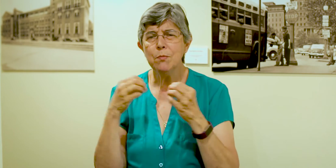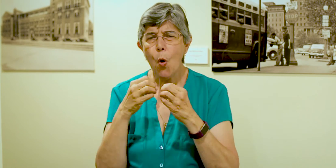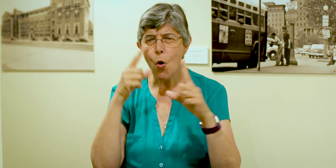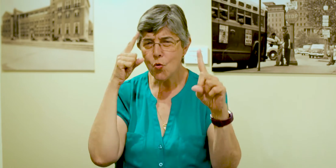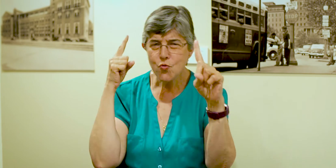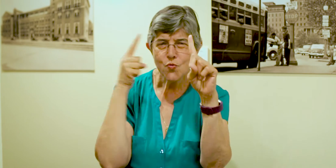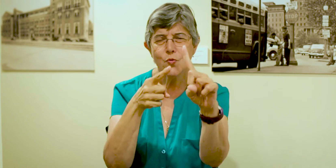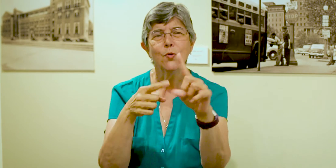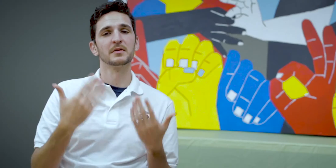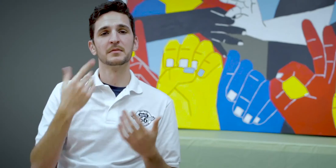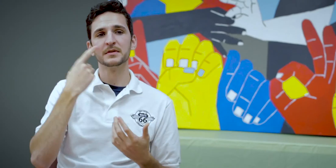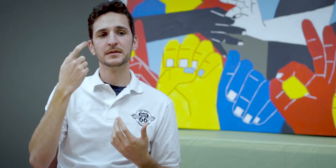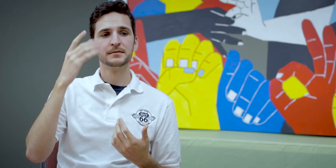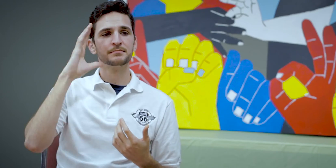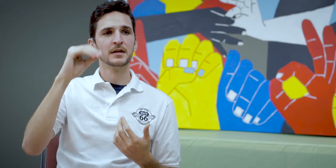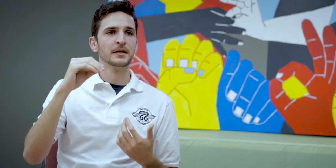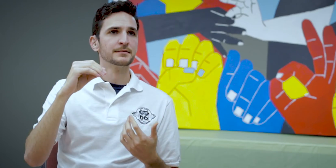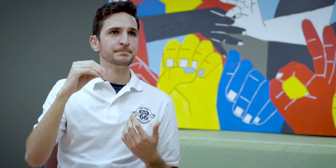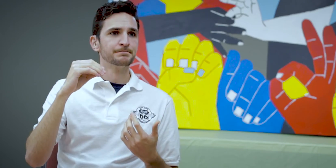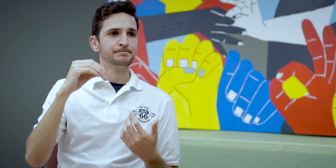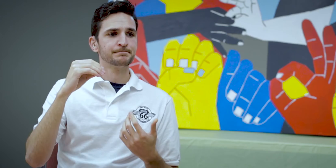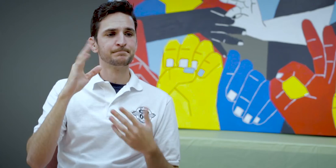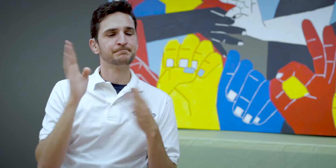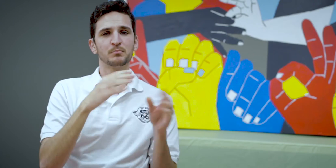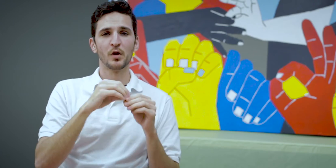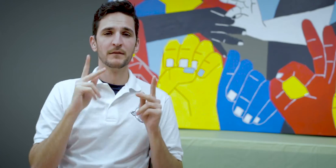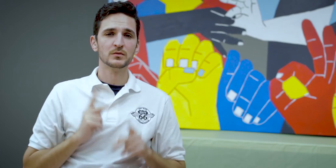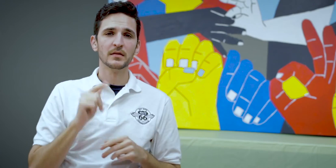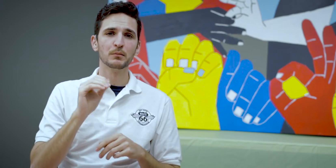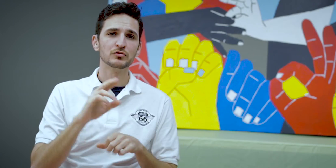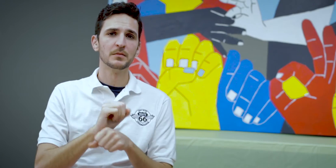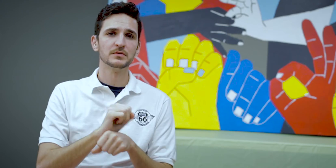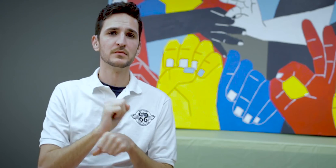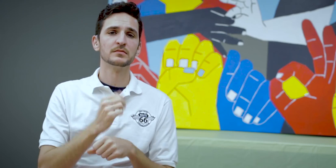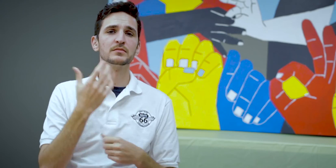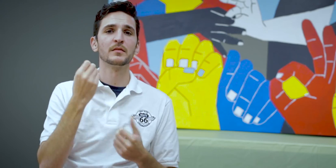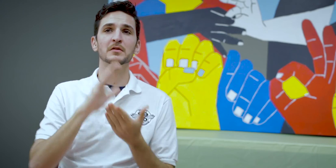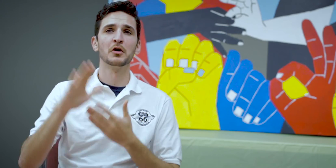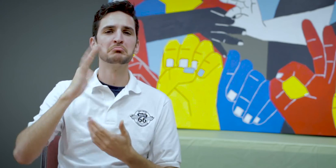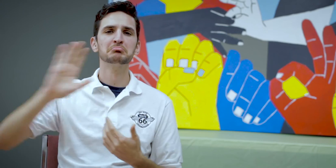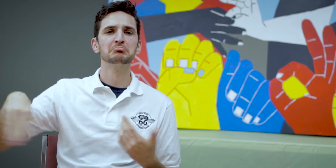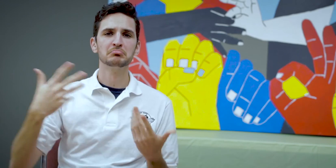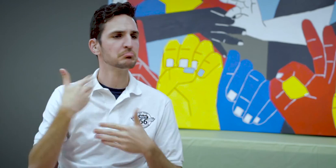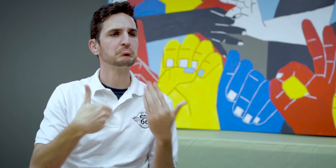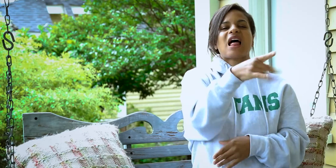than Deaf men. It may be that men tend to work in positions that are more manual labor, which may not require a college degree.